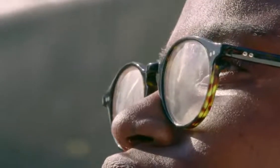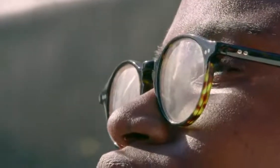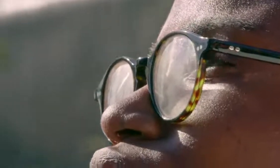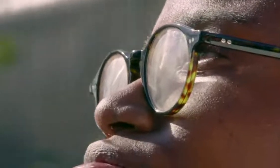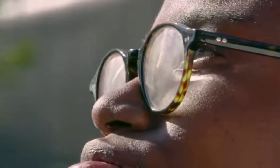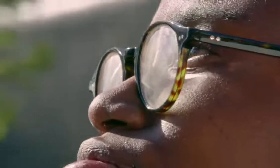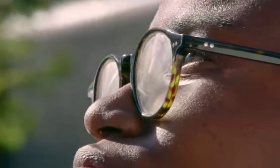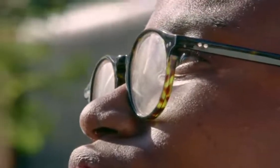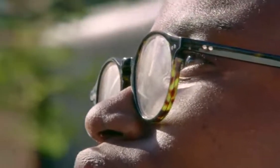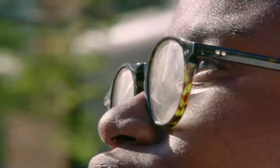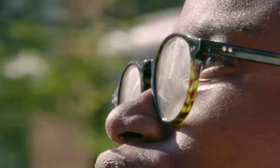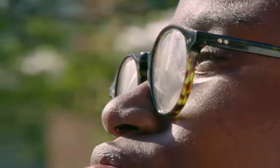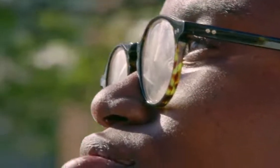turn my eyes towards Him.